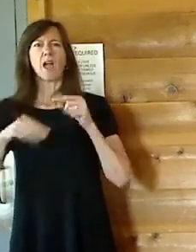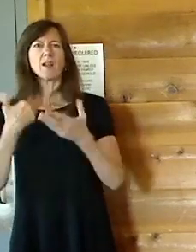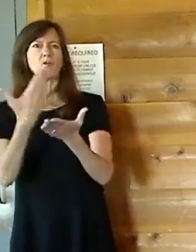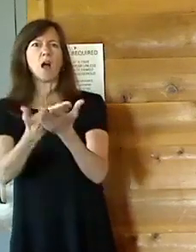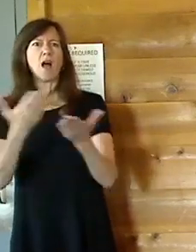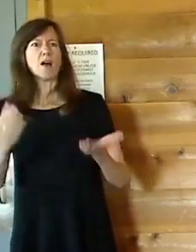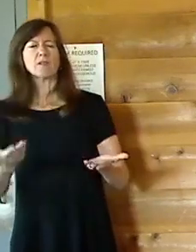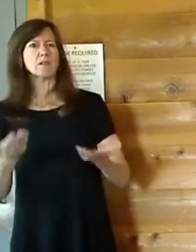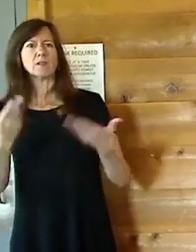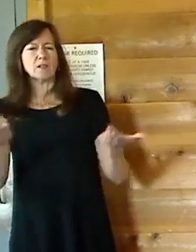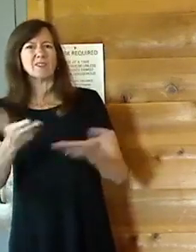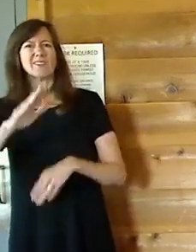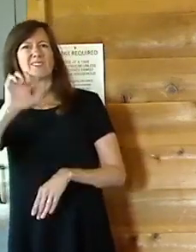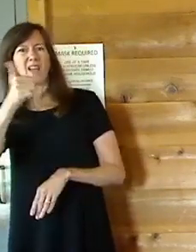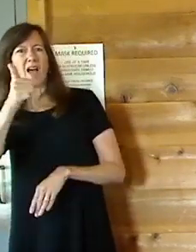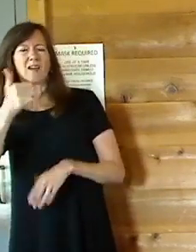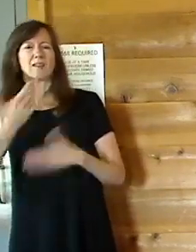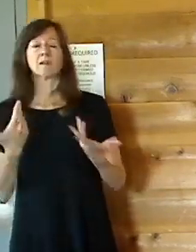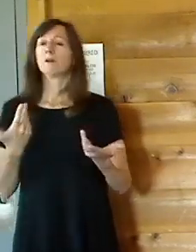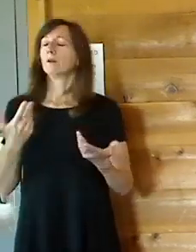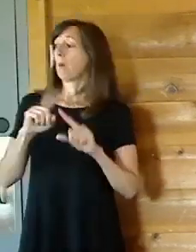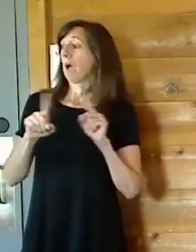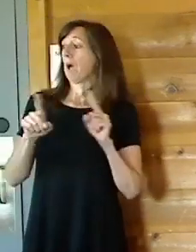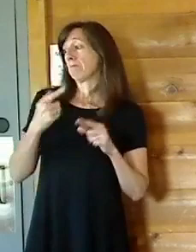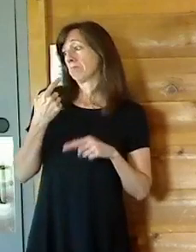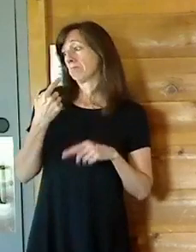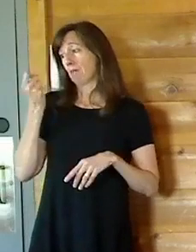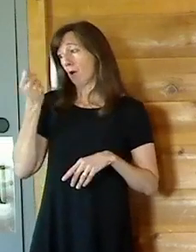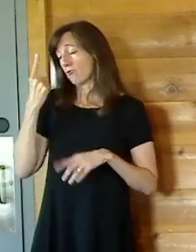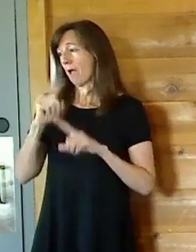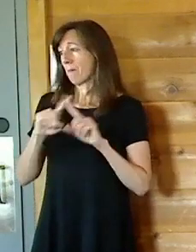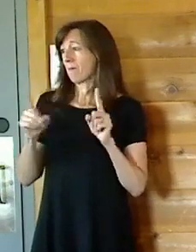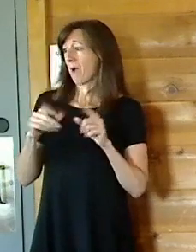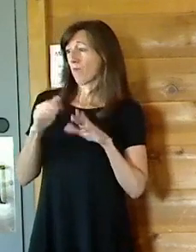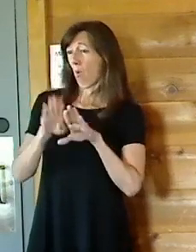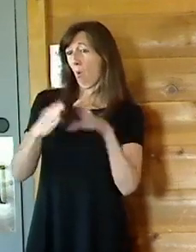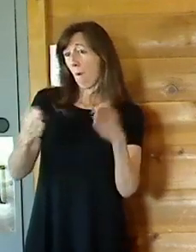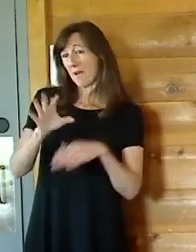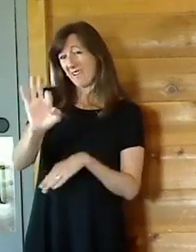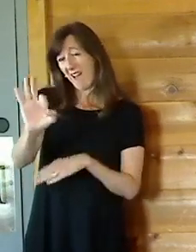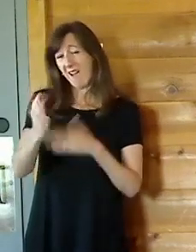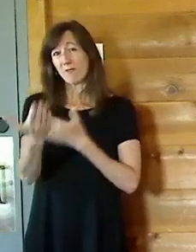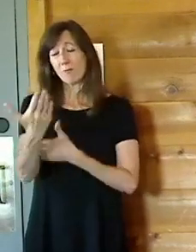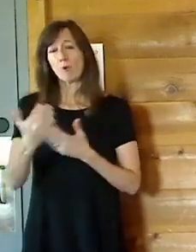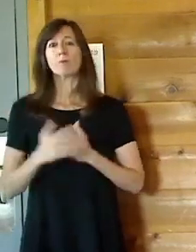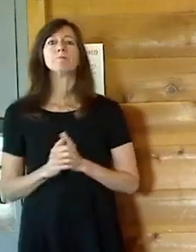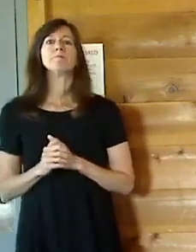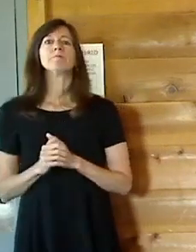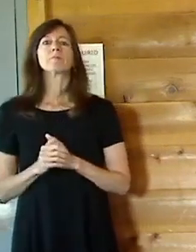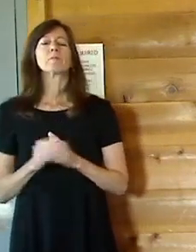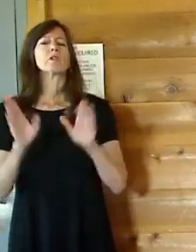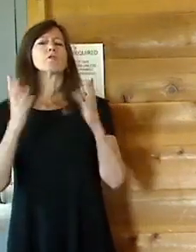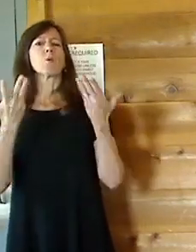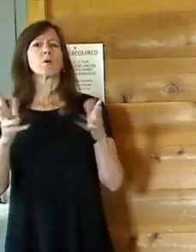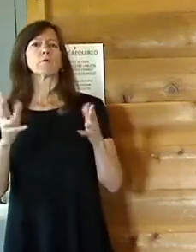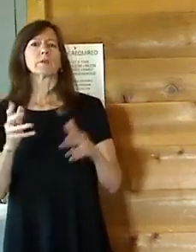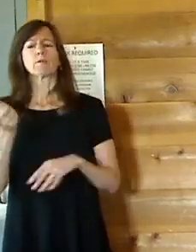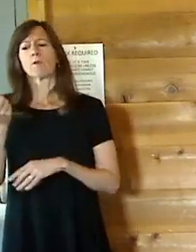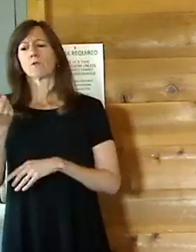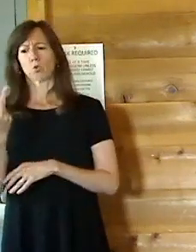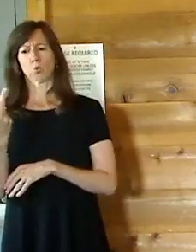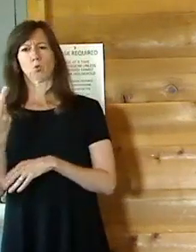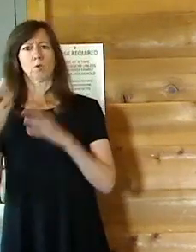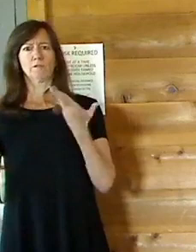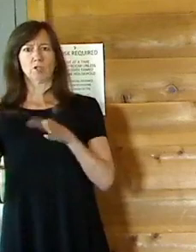10 a.m. And so we've reopened a number of the Senior Centers. There's a couple that are still closed. working out those